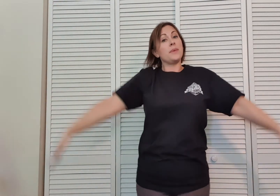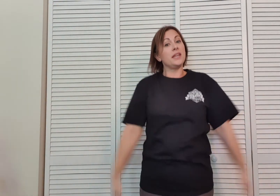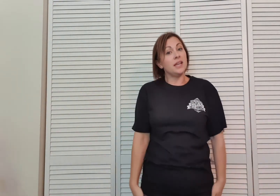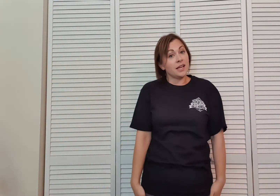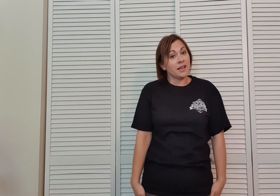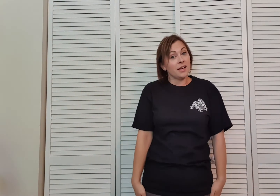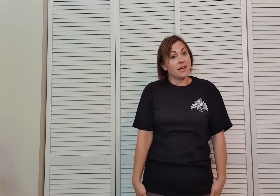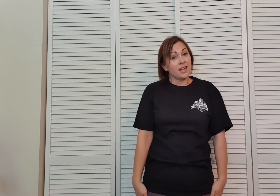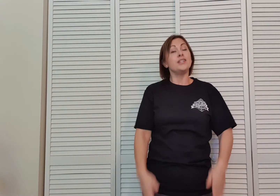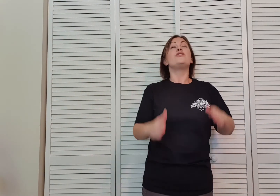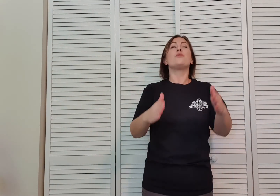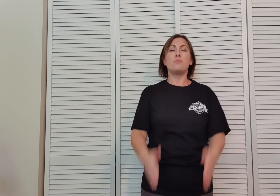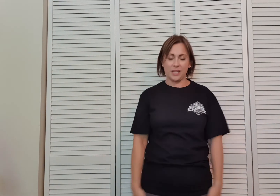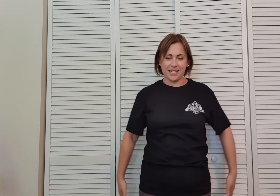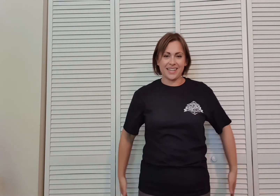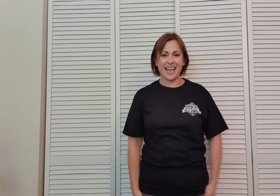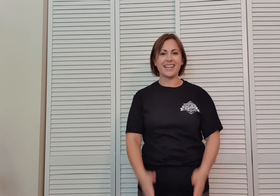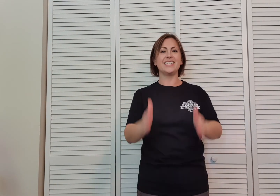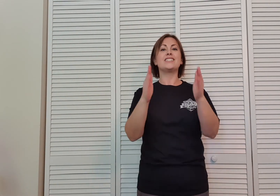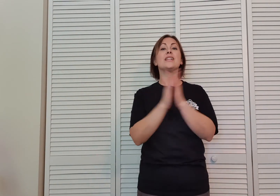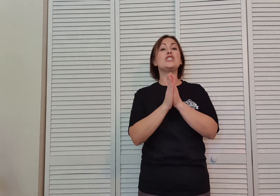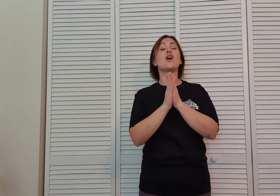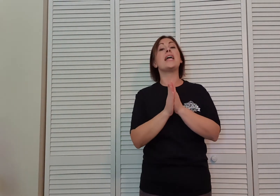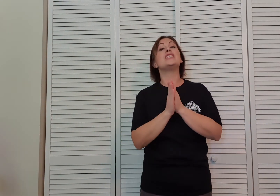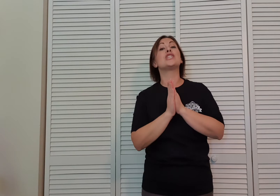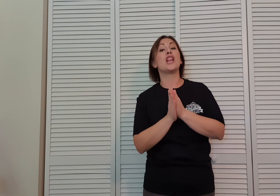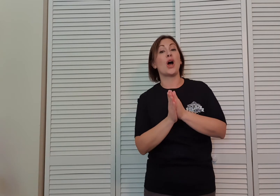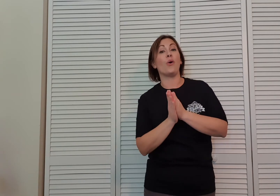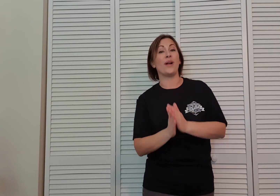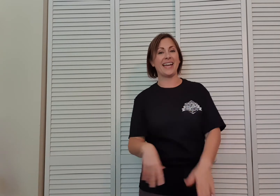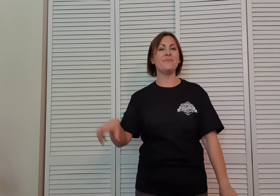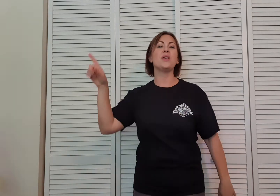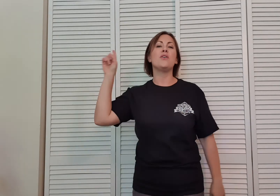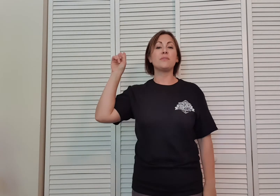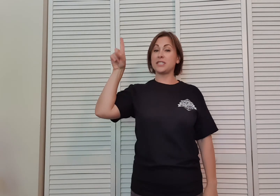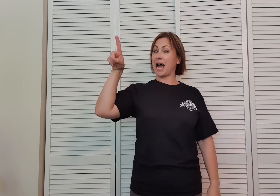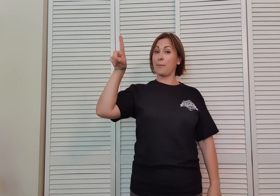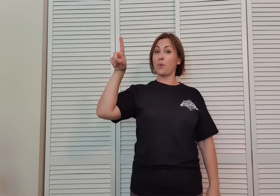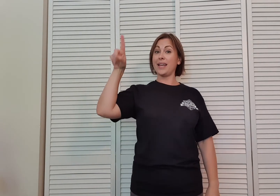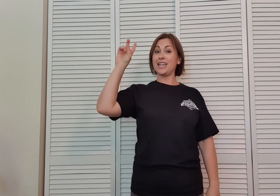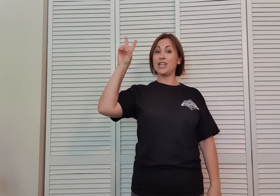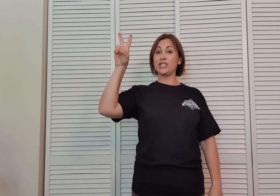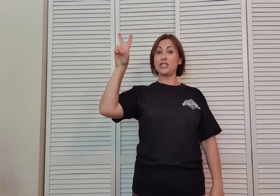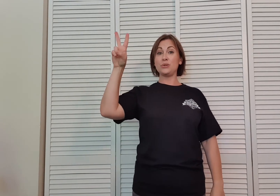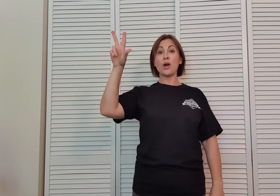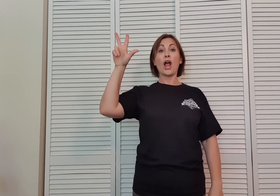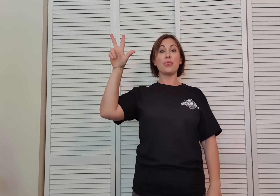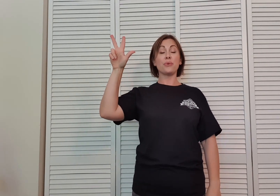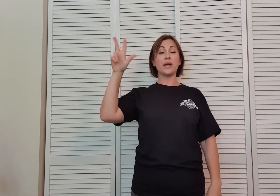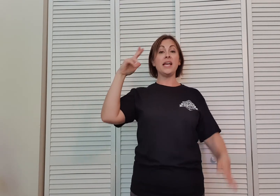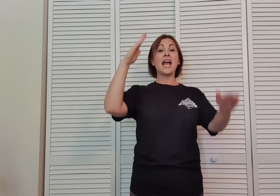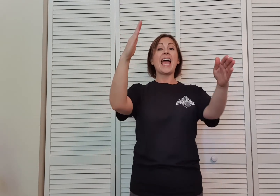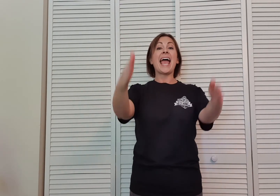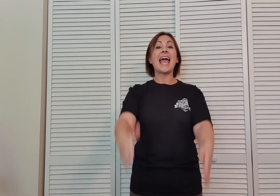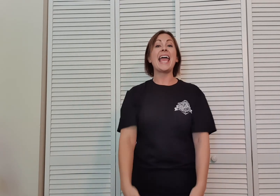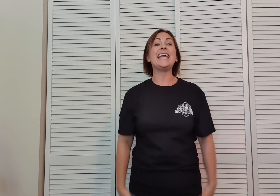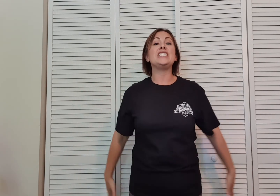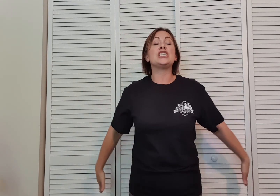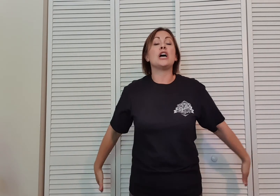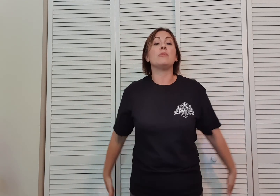in to repeat it again. So let's try it slow. Ready? From the top. One, two, three. H double